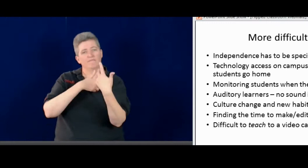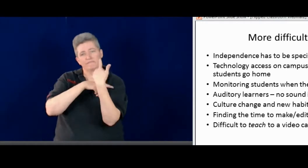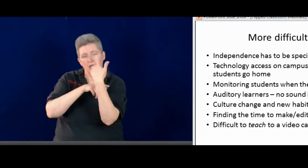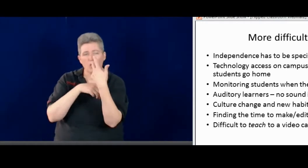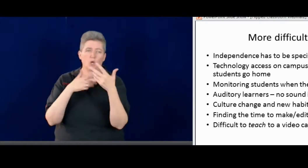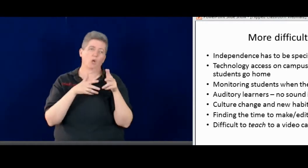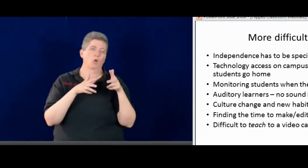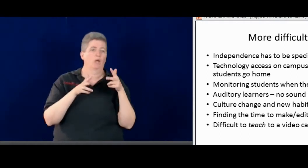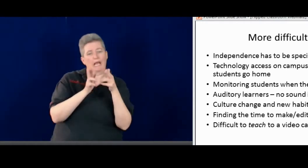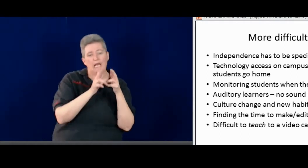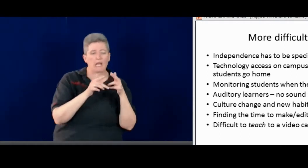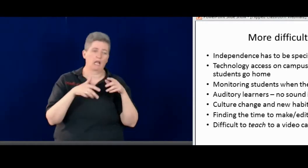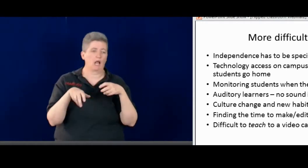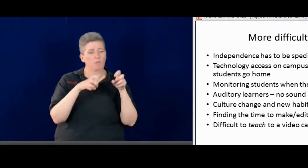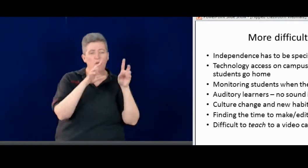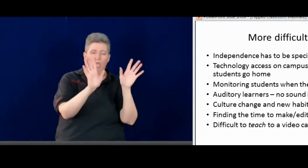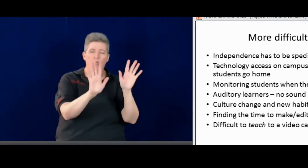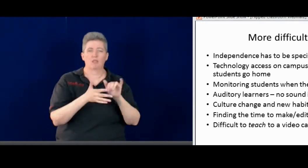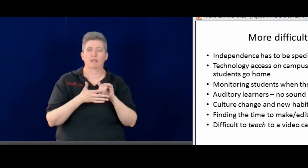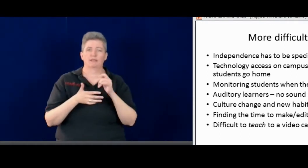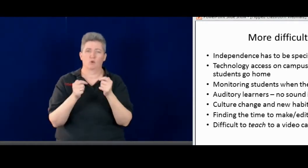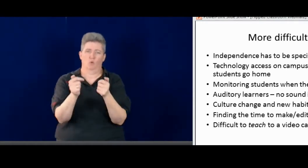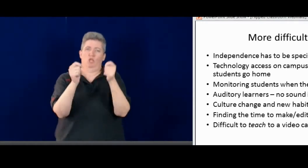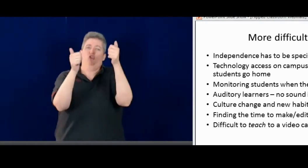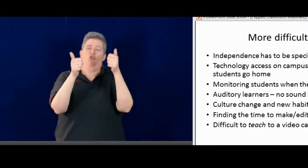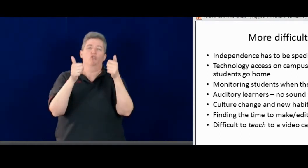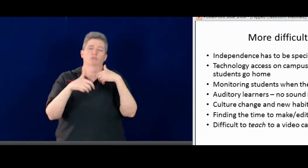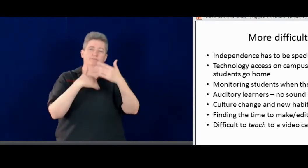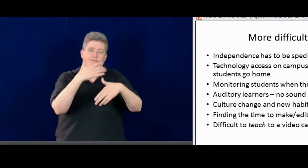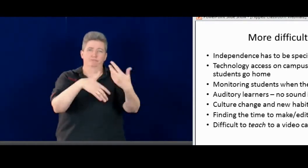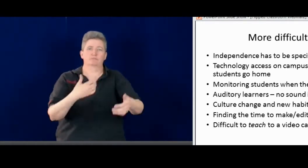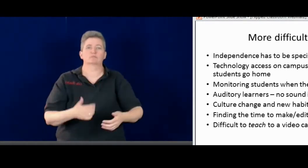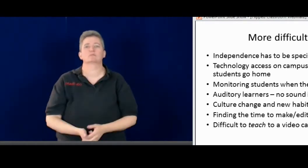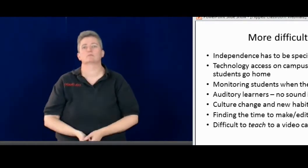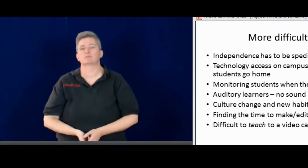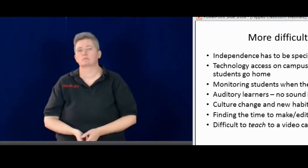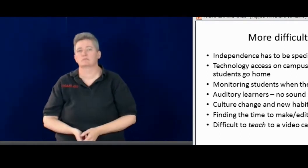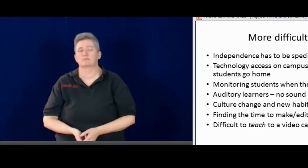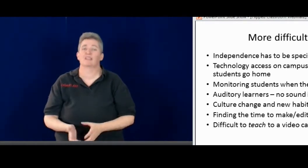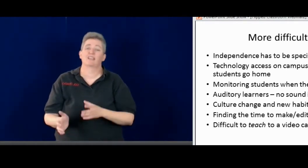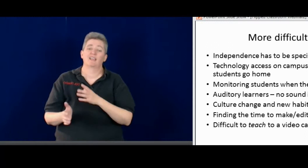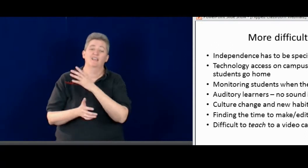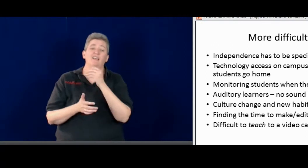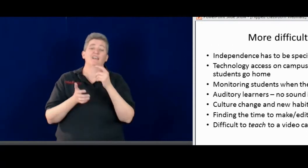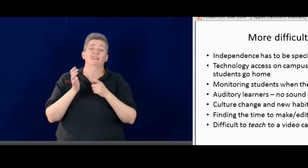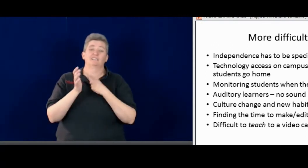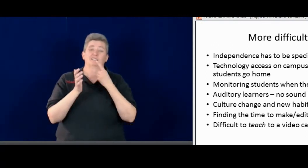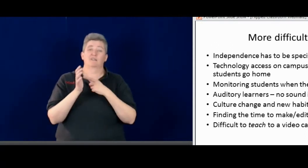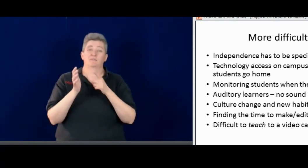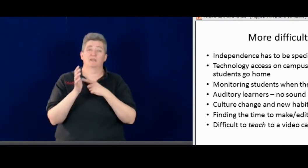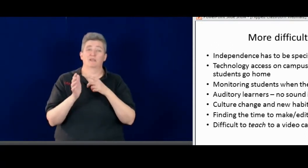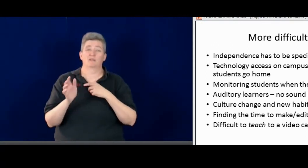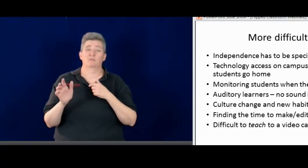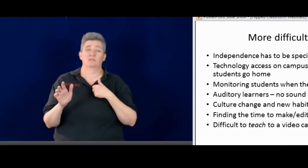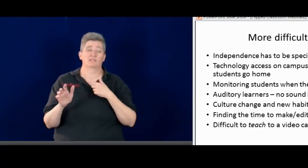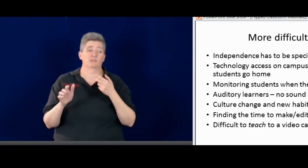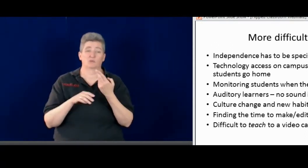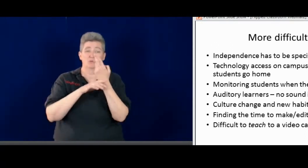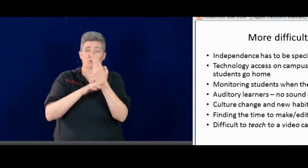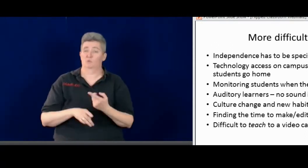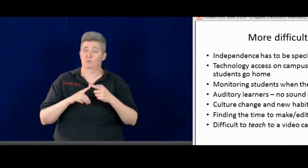the process, how it can be a lot quicker because I know how to edit. I know how to set everything up now.